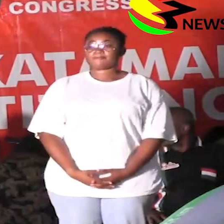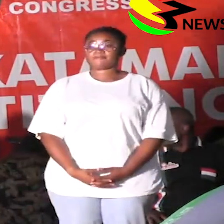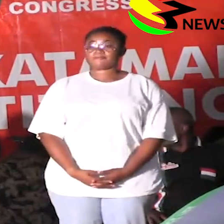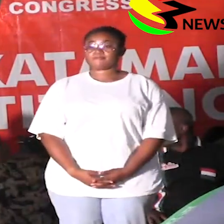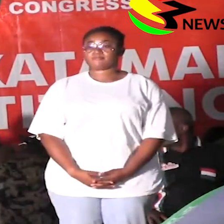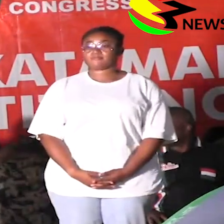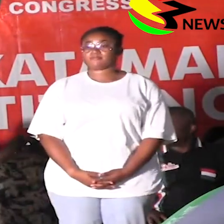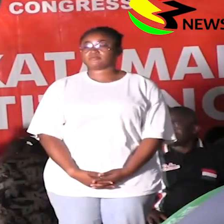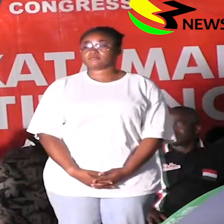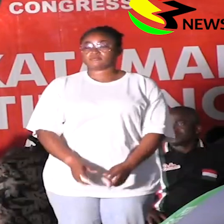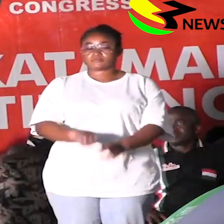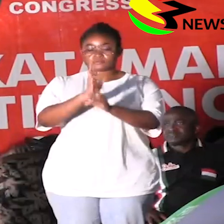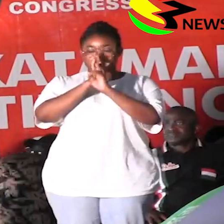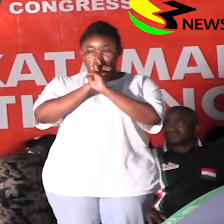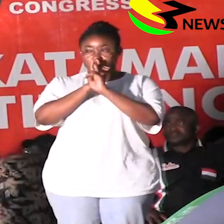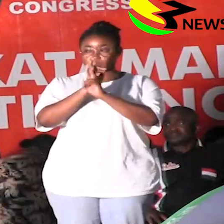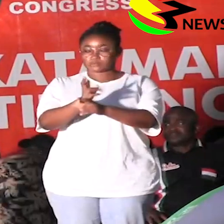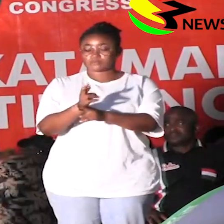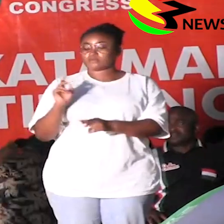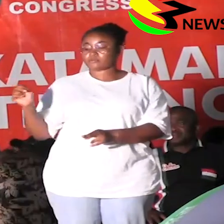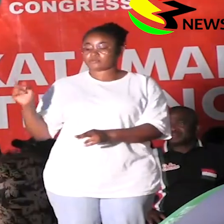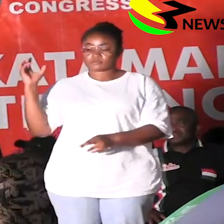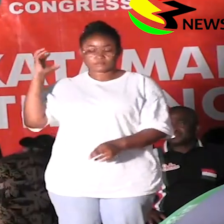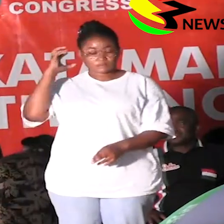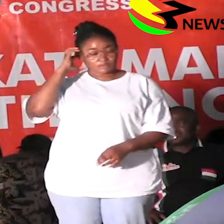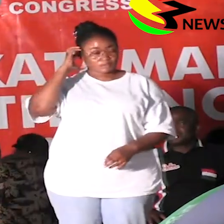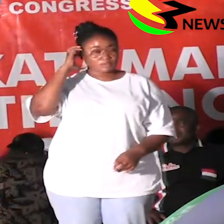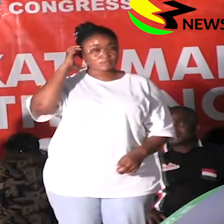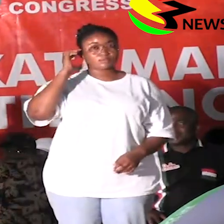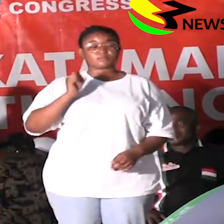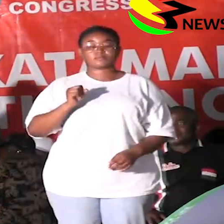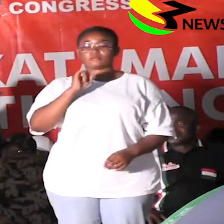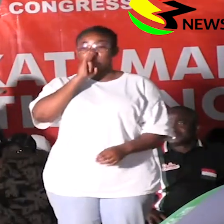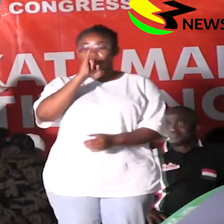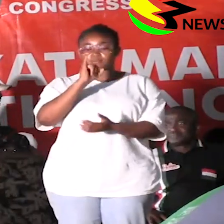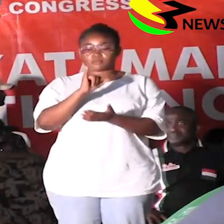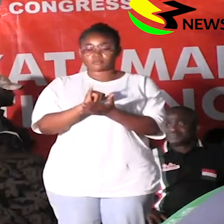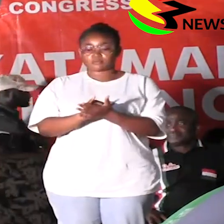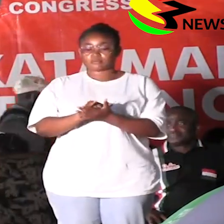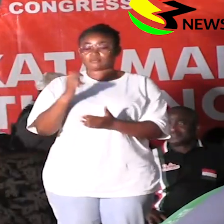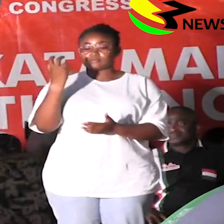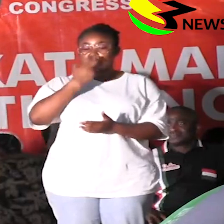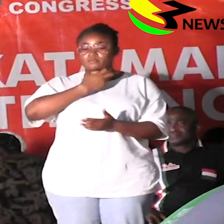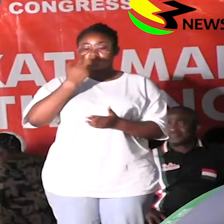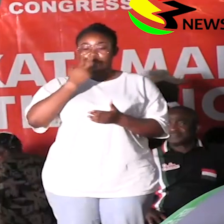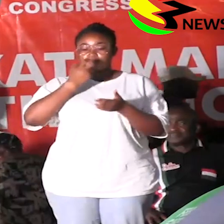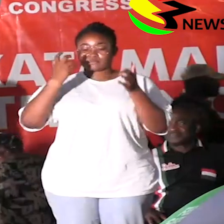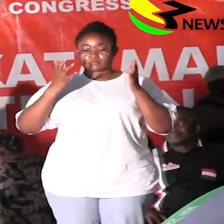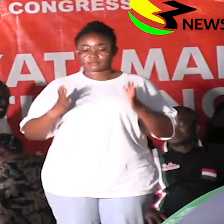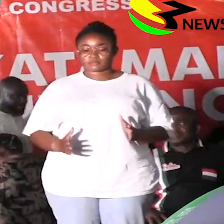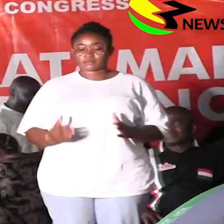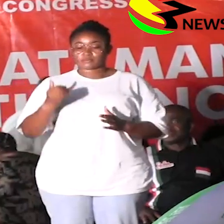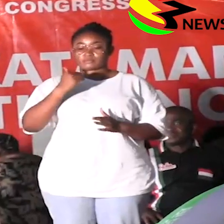The report I am hearing is that the Speaker has